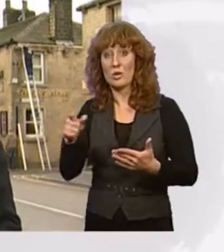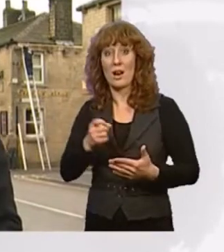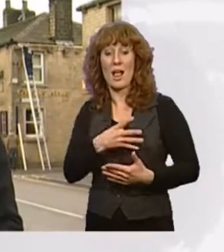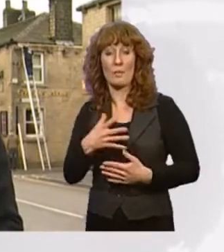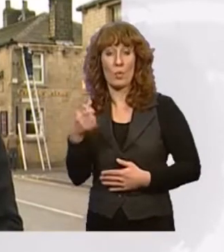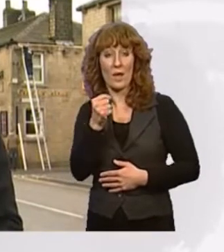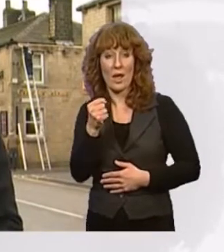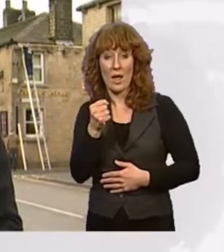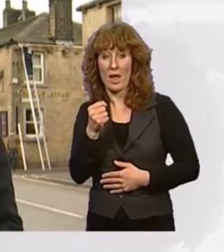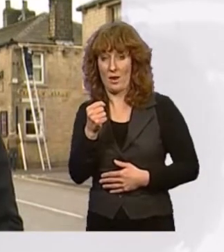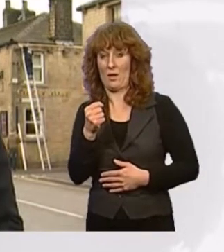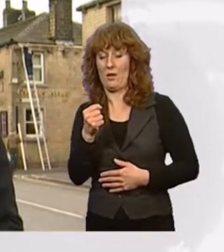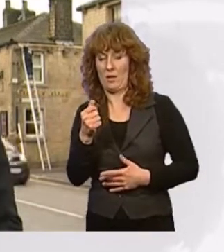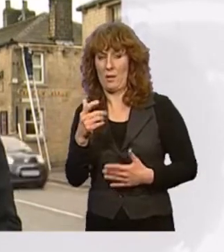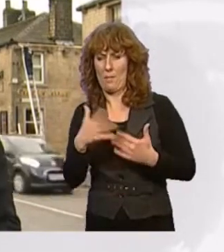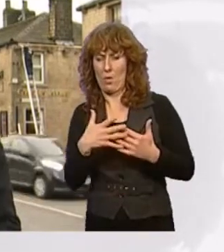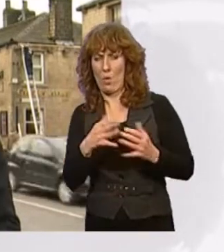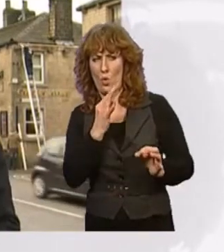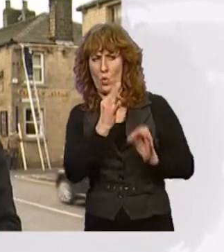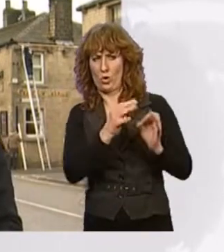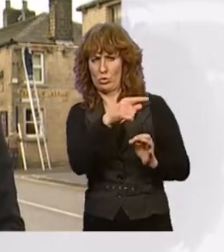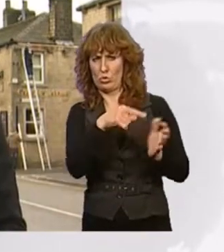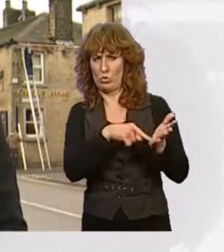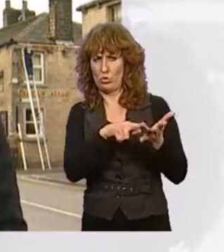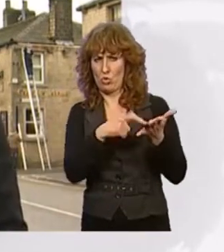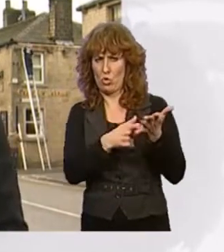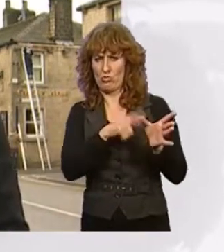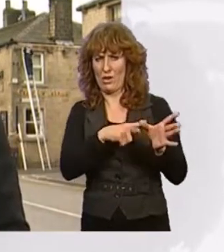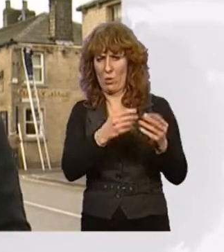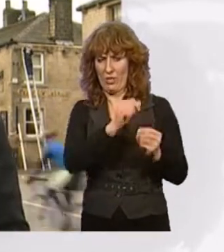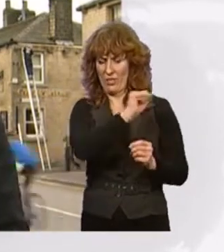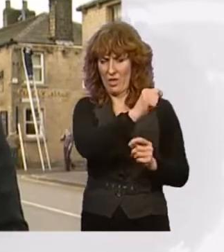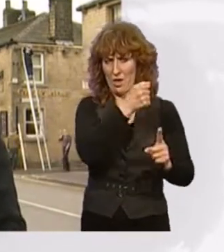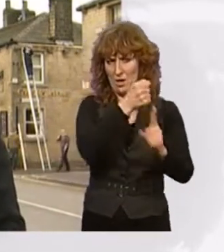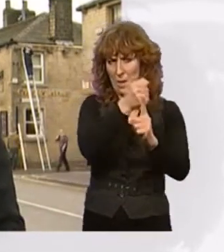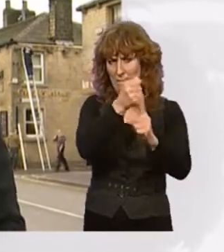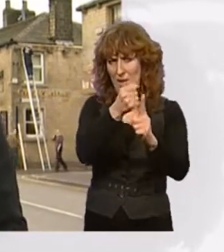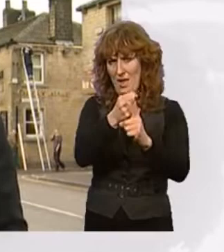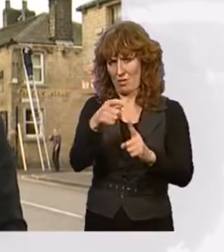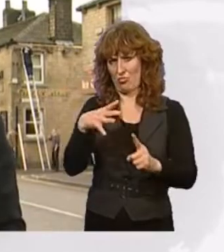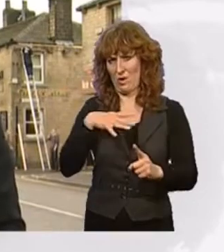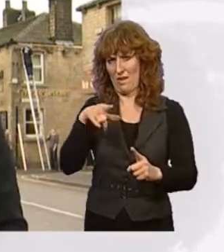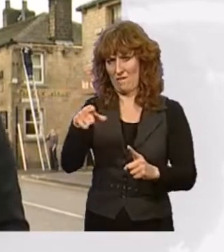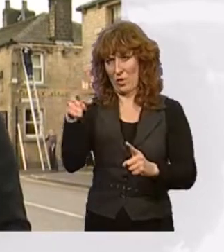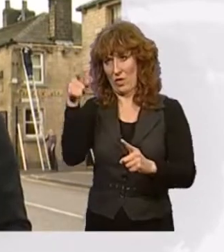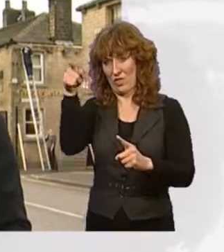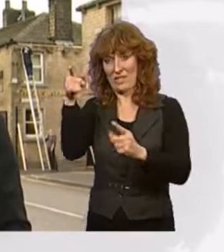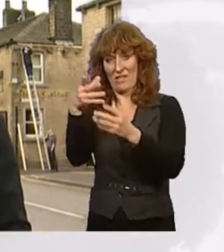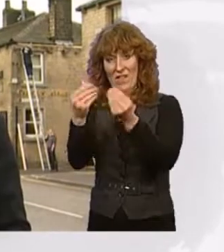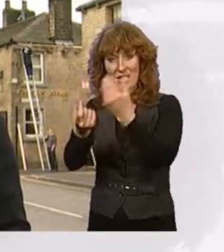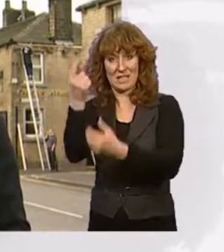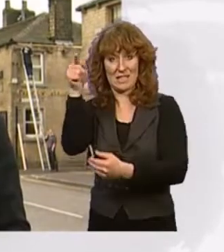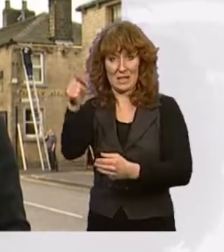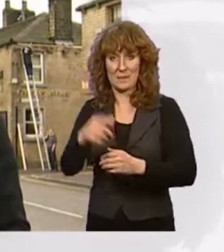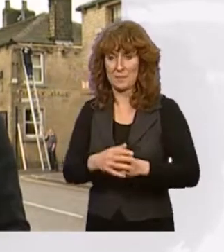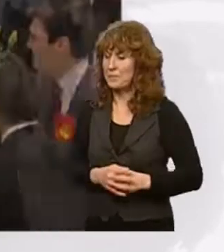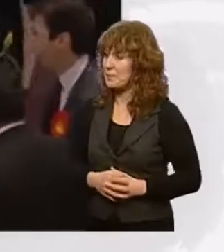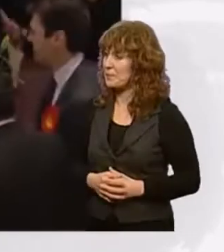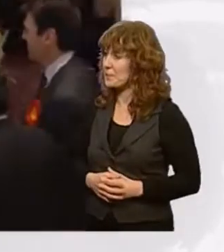to answer. Let's have this report from my colleague Ross Hawkins, which I should say does include some flash photography.